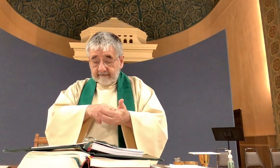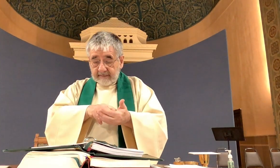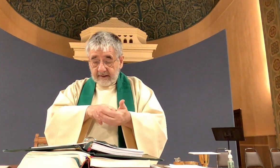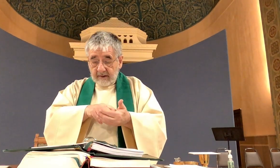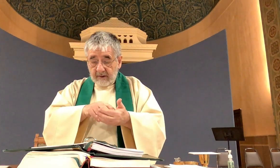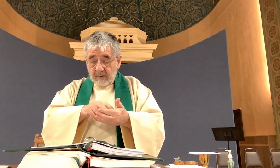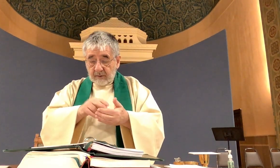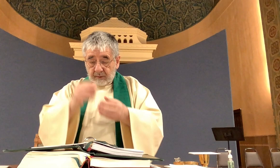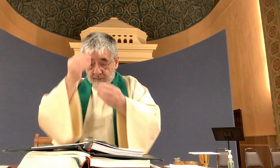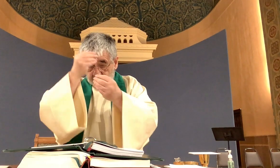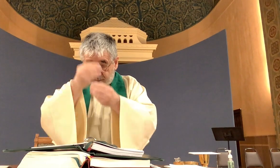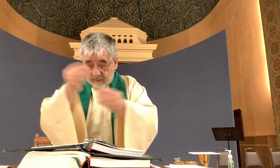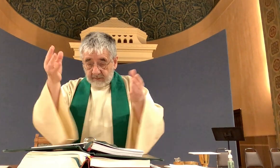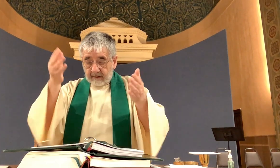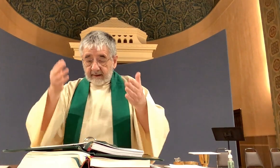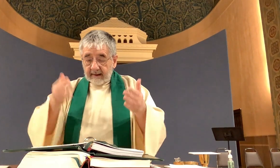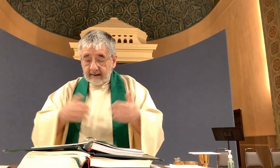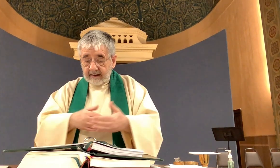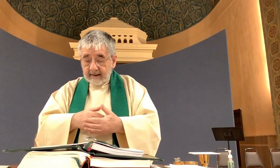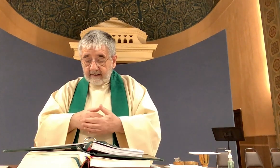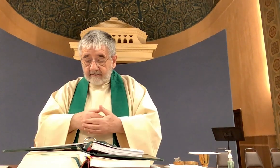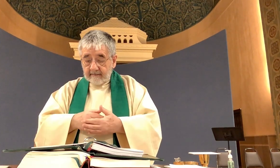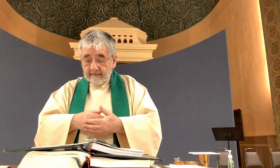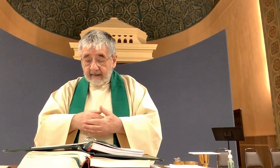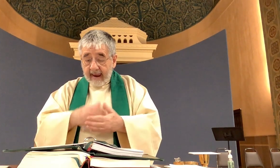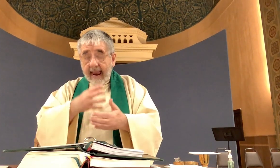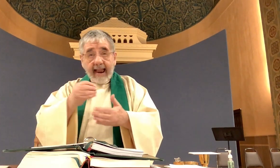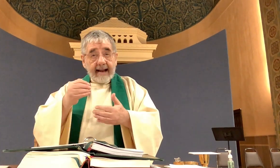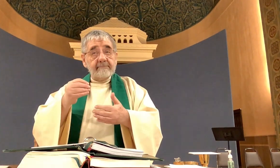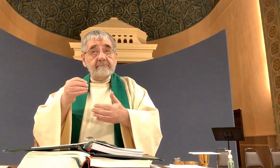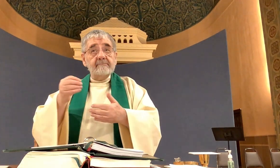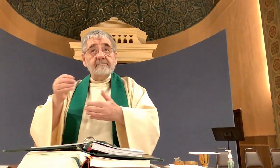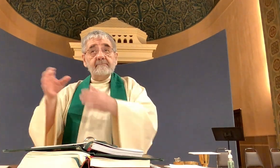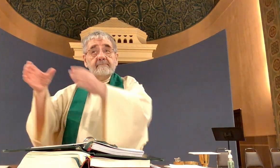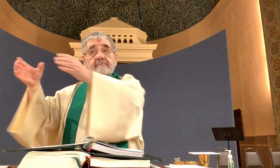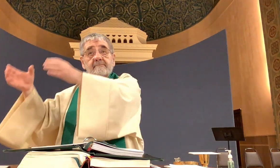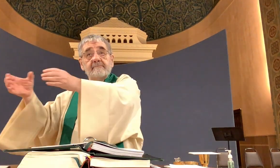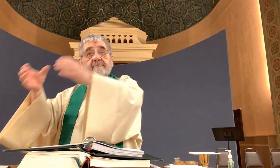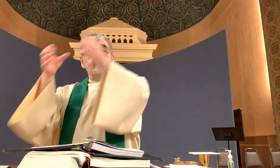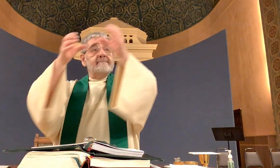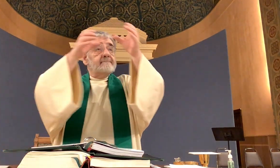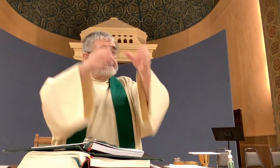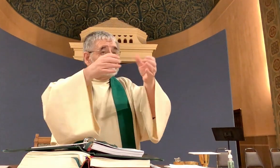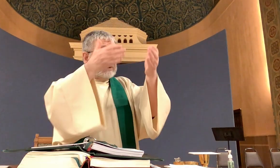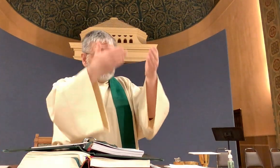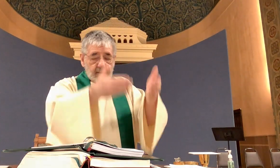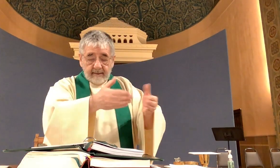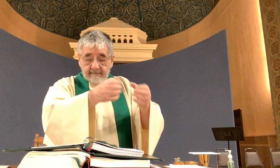he stood up to read and was handed a scroll of the prophet Isaiah.